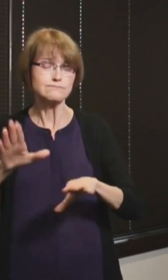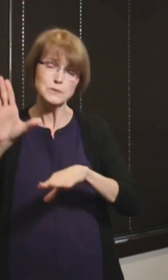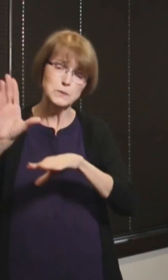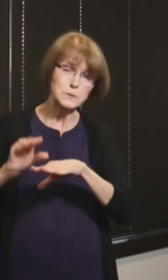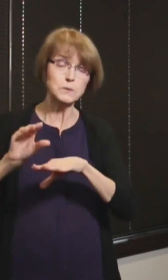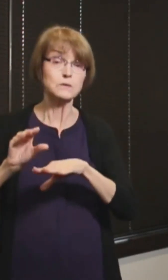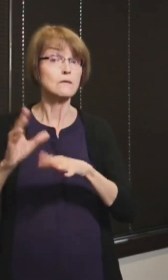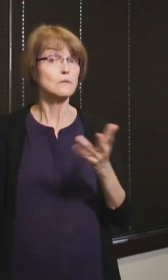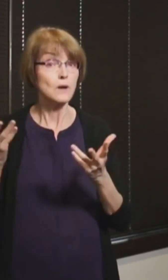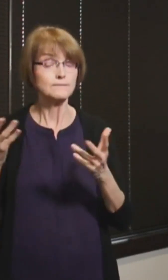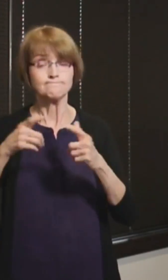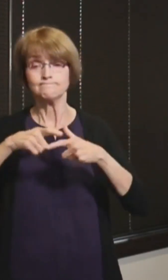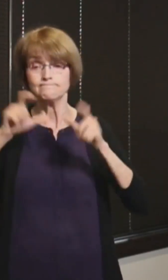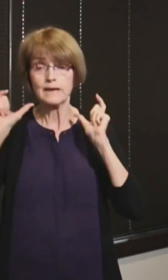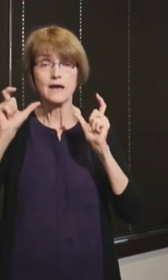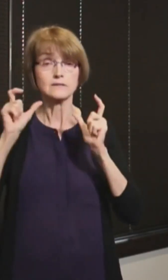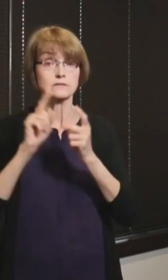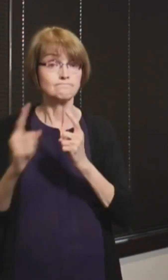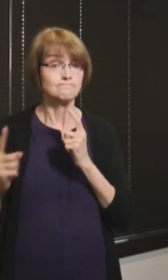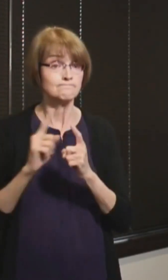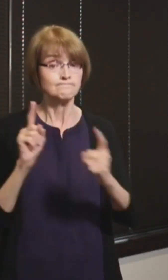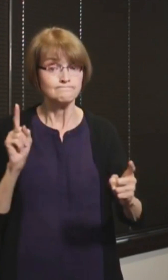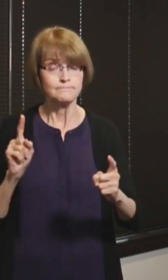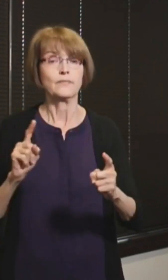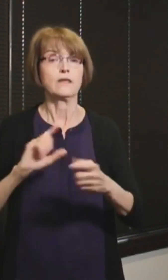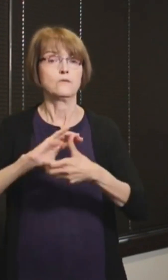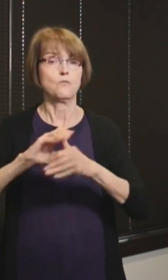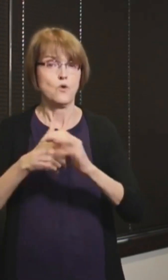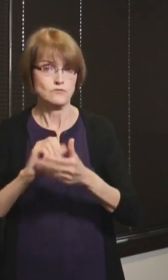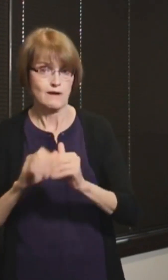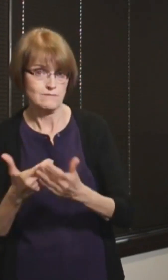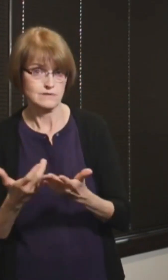wearing a mask, social distancing and washing hands.